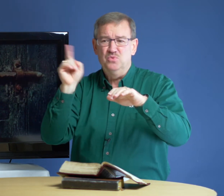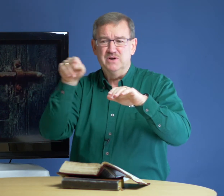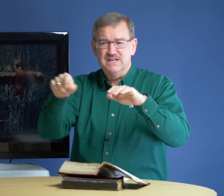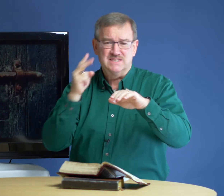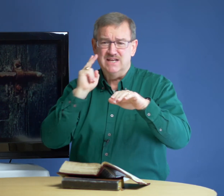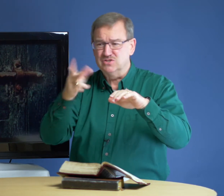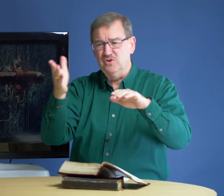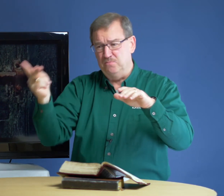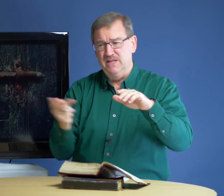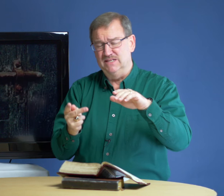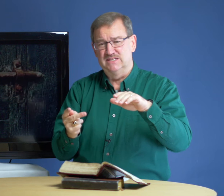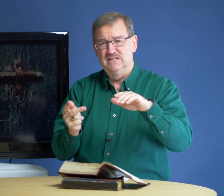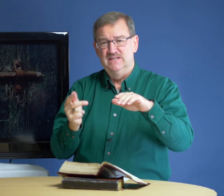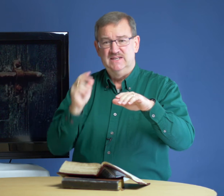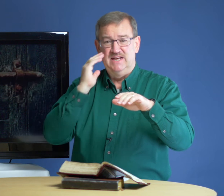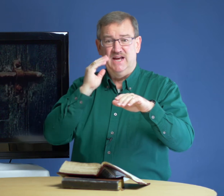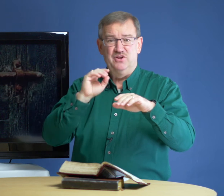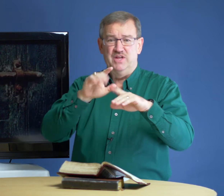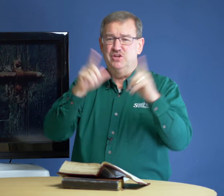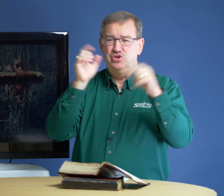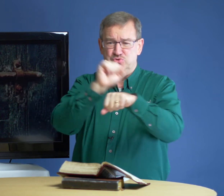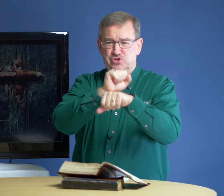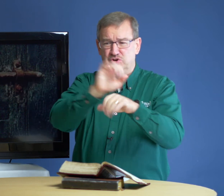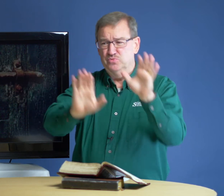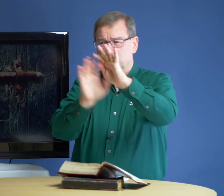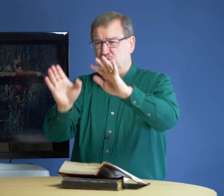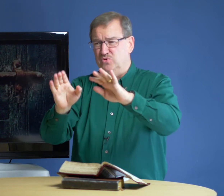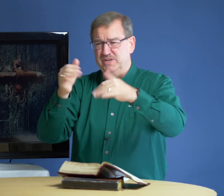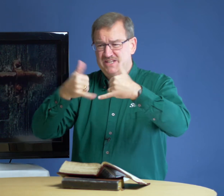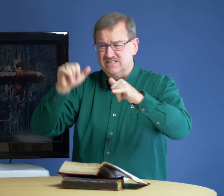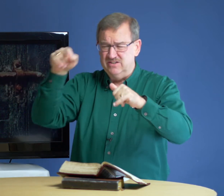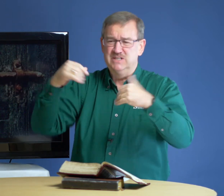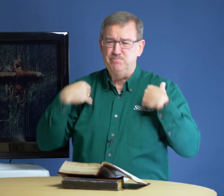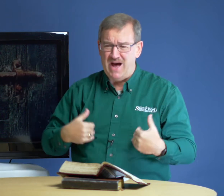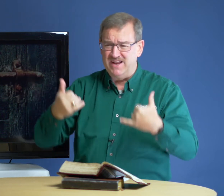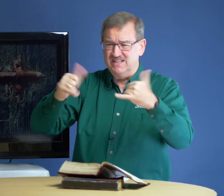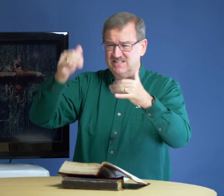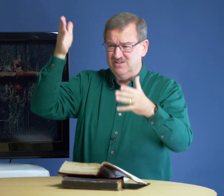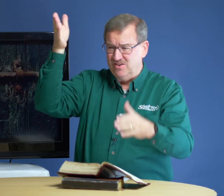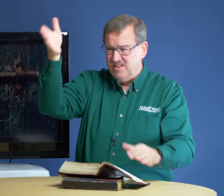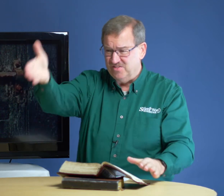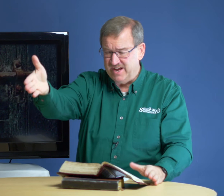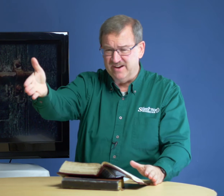where it is. I saw the place and I know that huge stone was rolled and he's still, his body is still there.